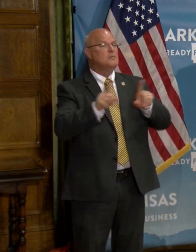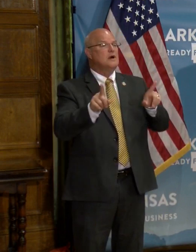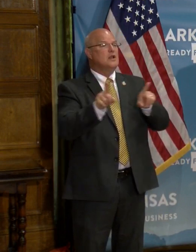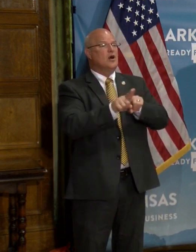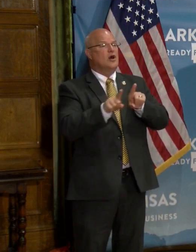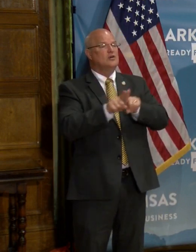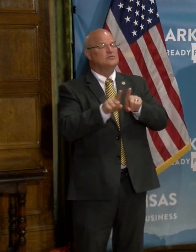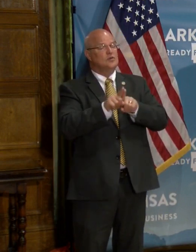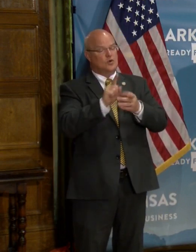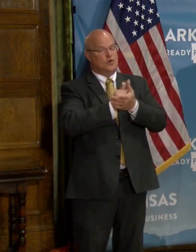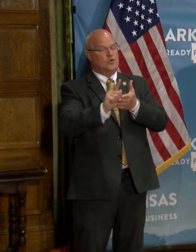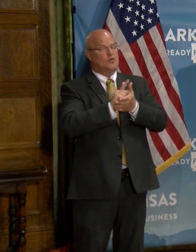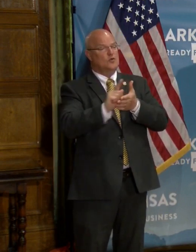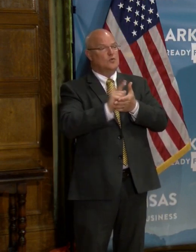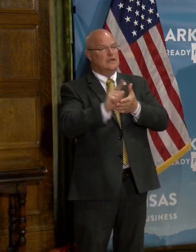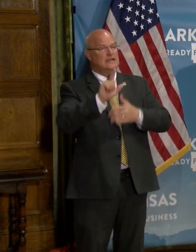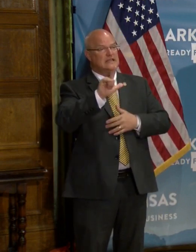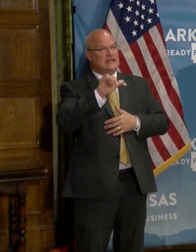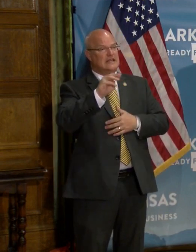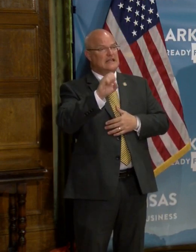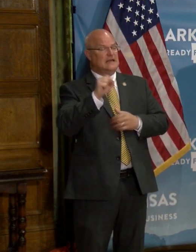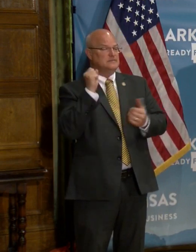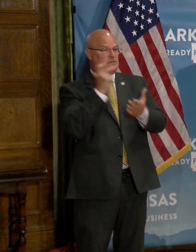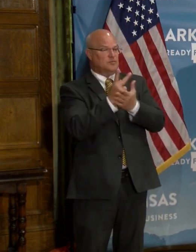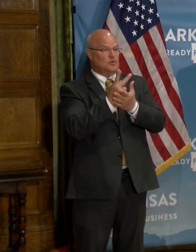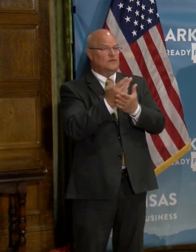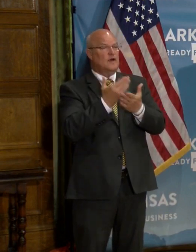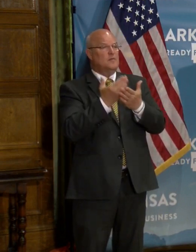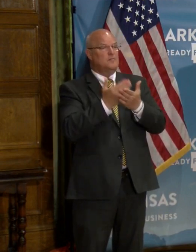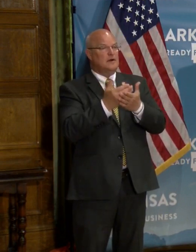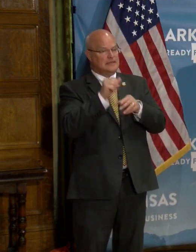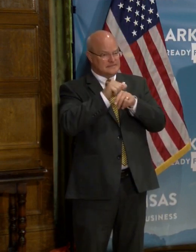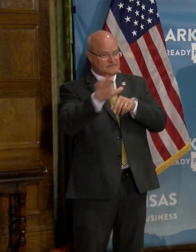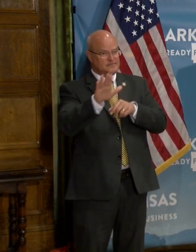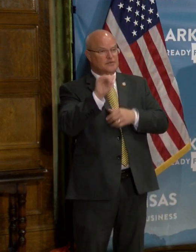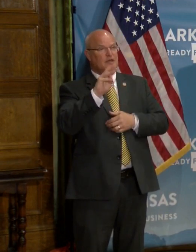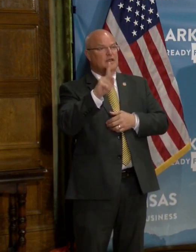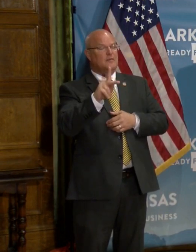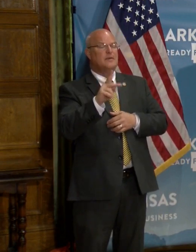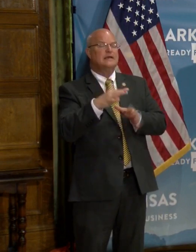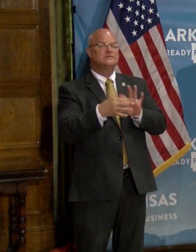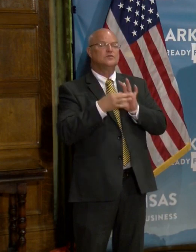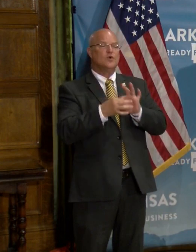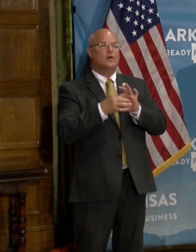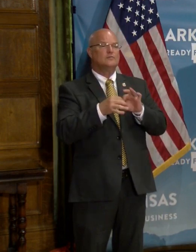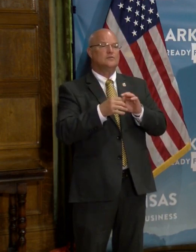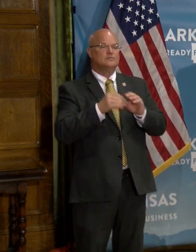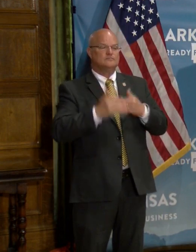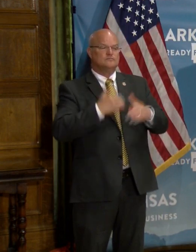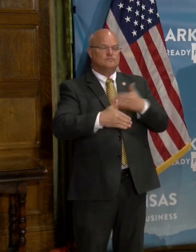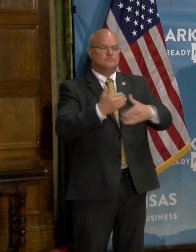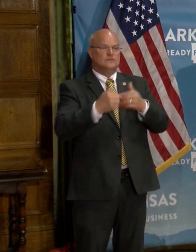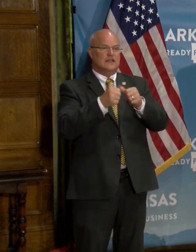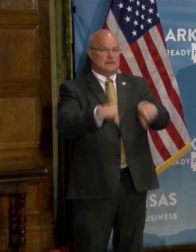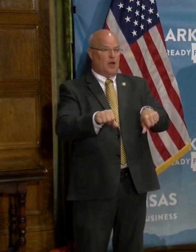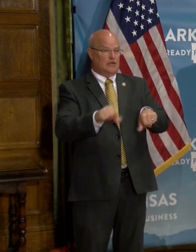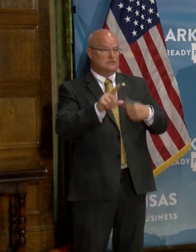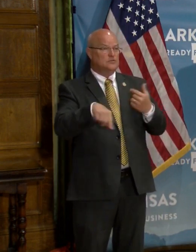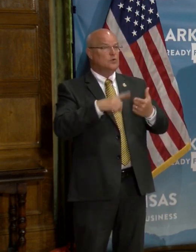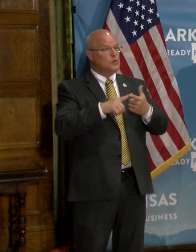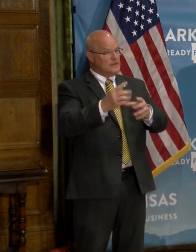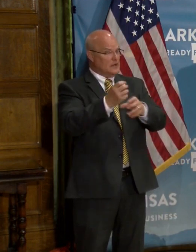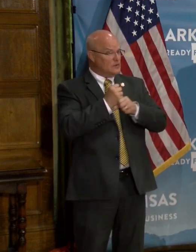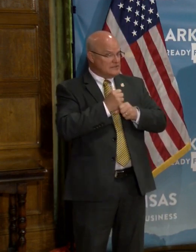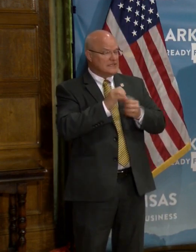weekly claims, uh, approved so the money can be checked. The banks have been very cooperative to accelerate the, uh, deposits whenever